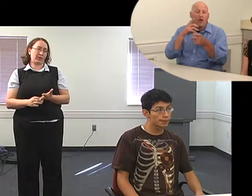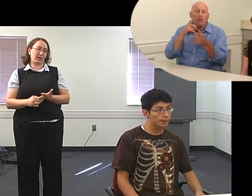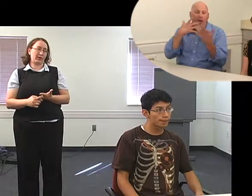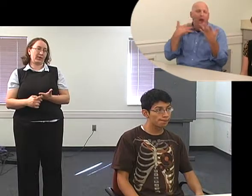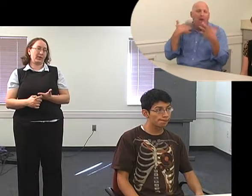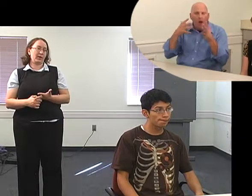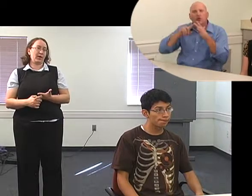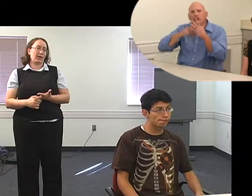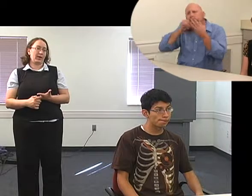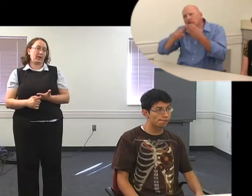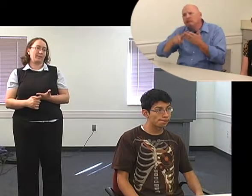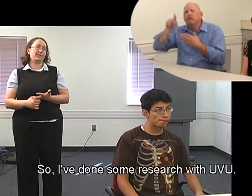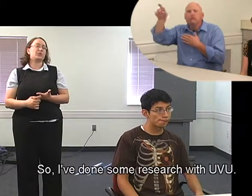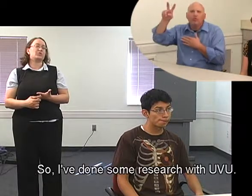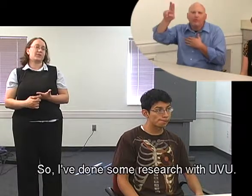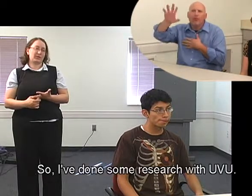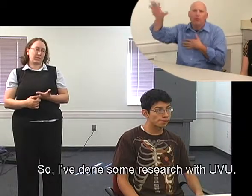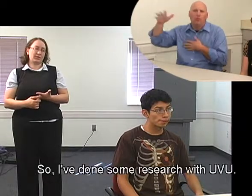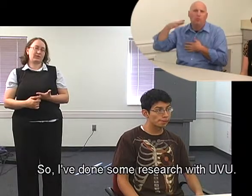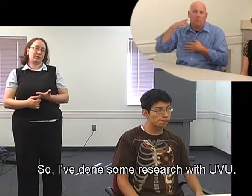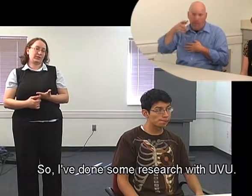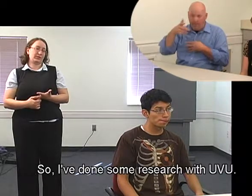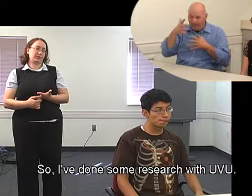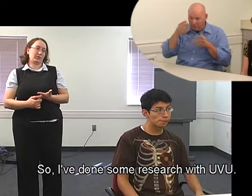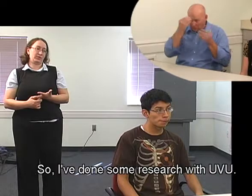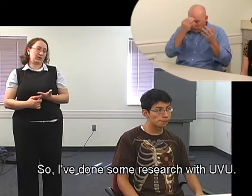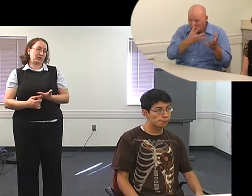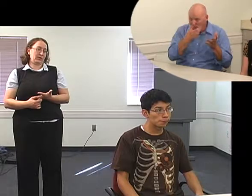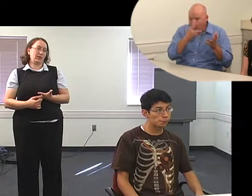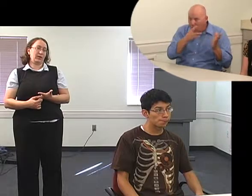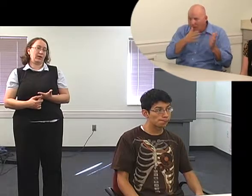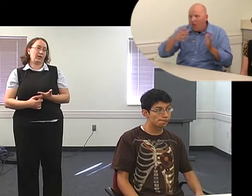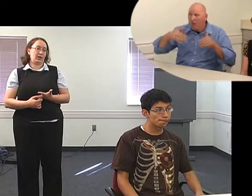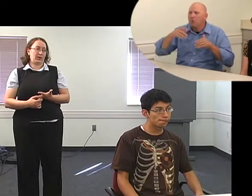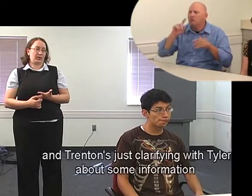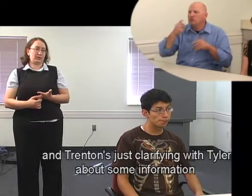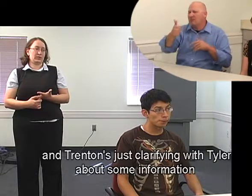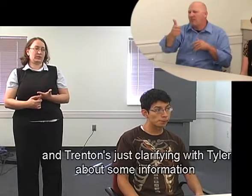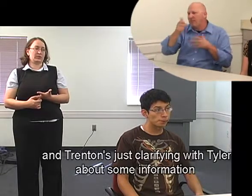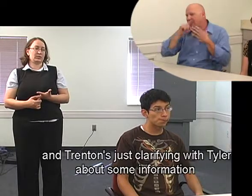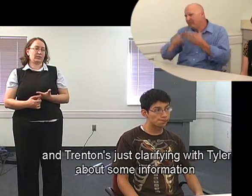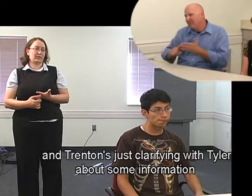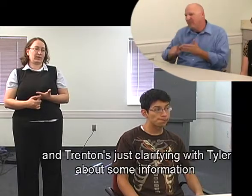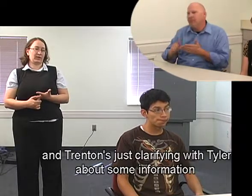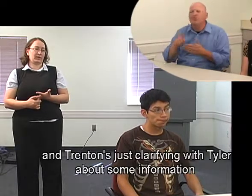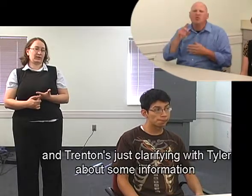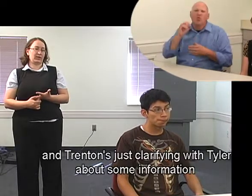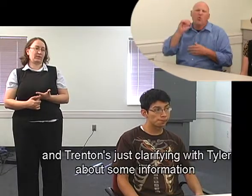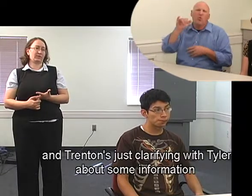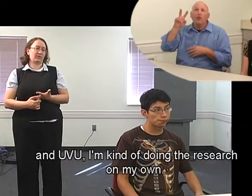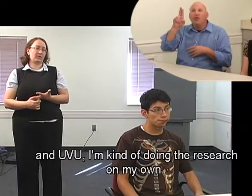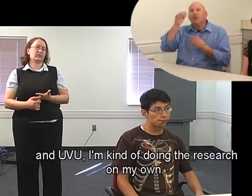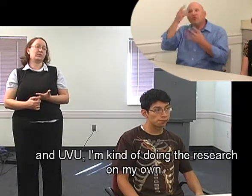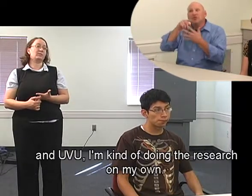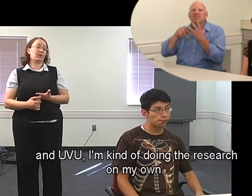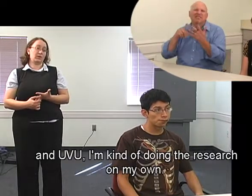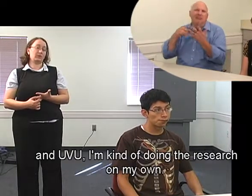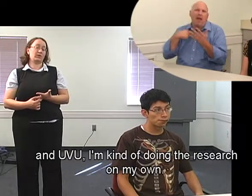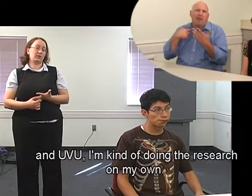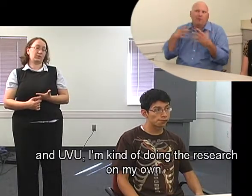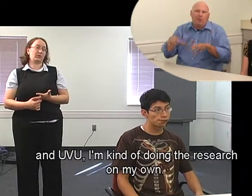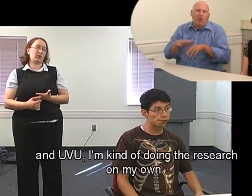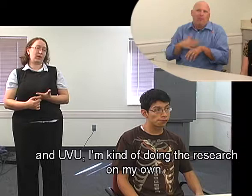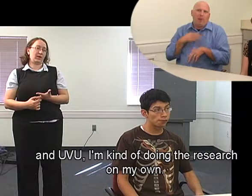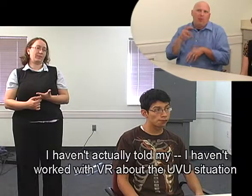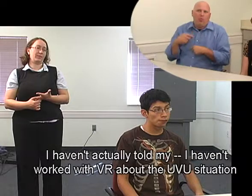employee there. So I've done some research with UVU, and Trenton's just clarifying with Taylor about some information. But